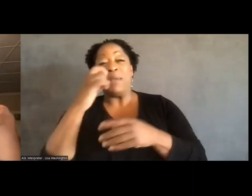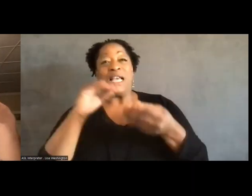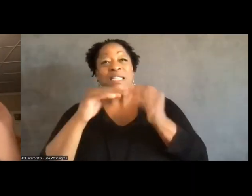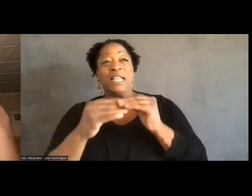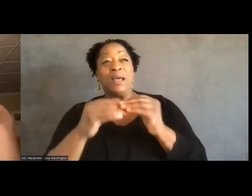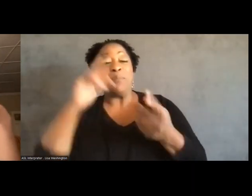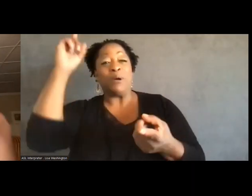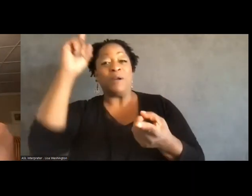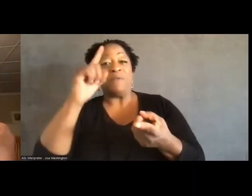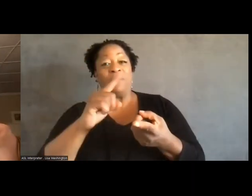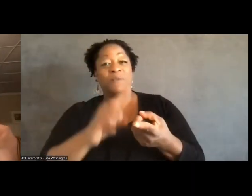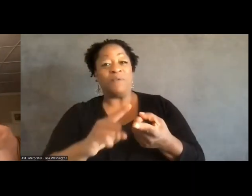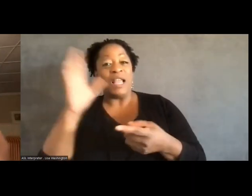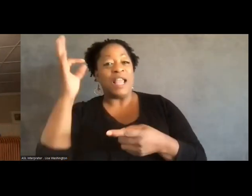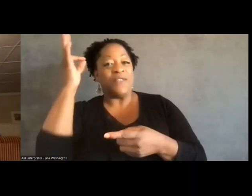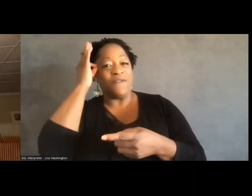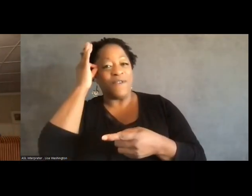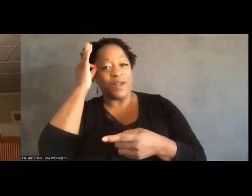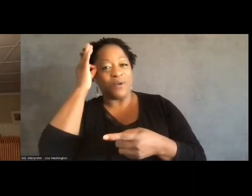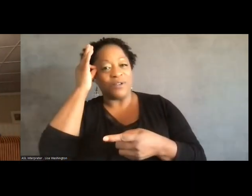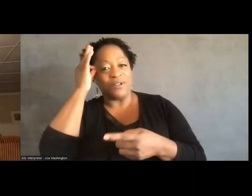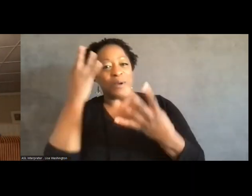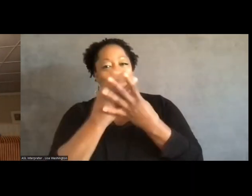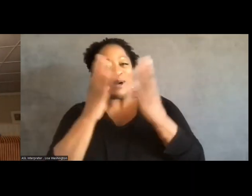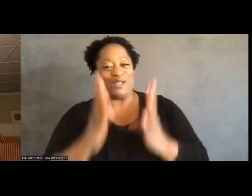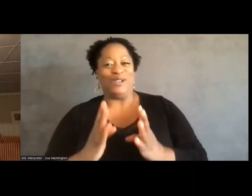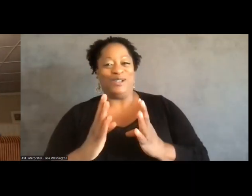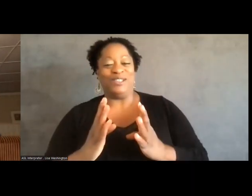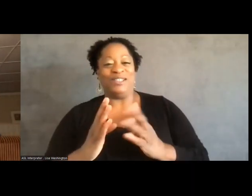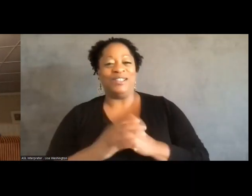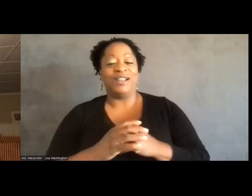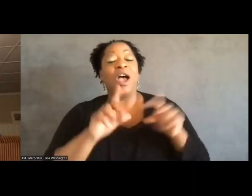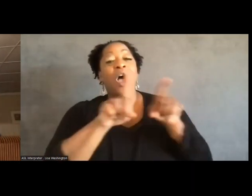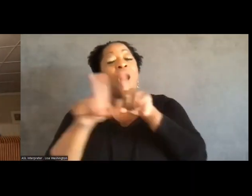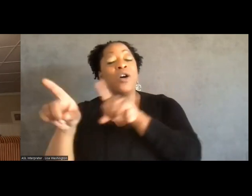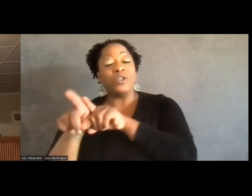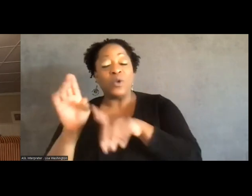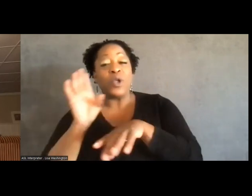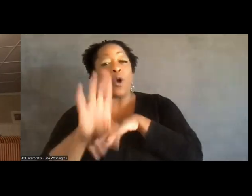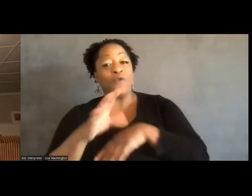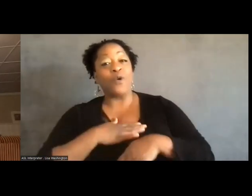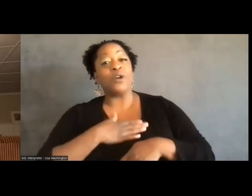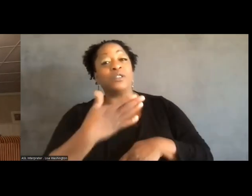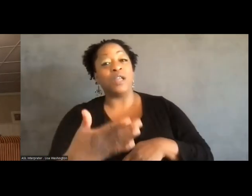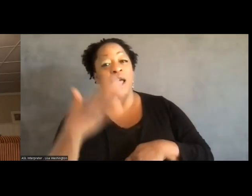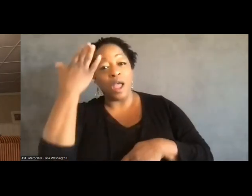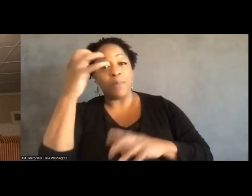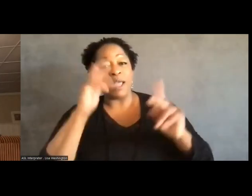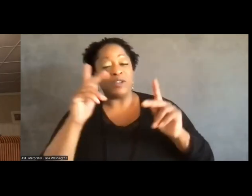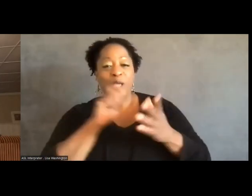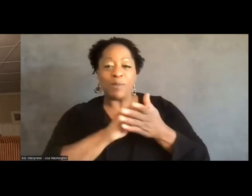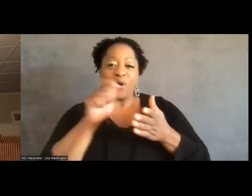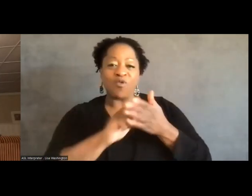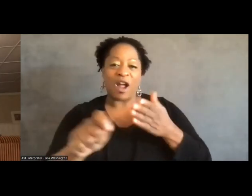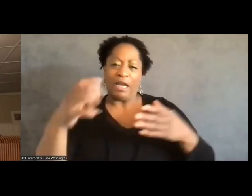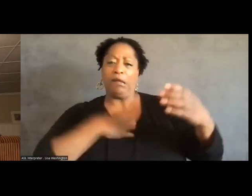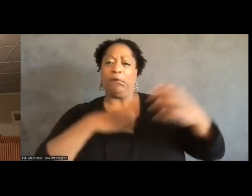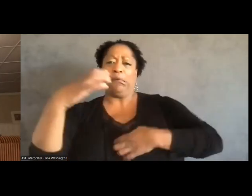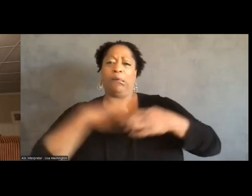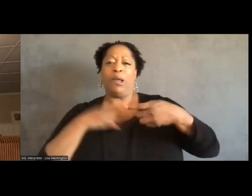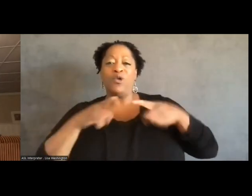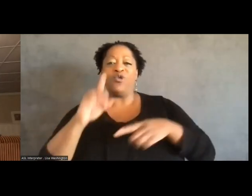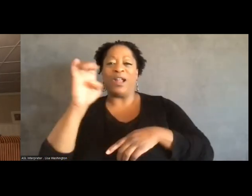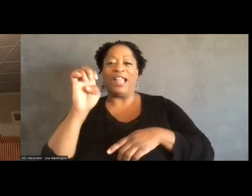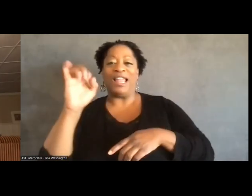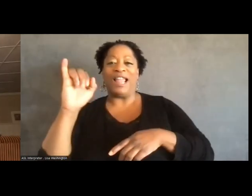of a decrease in the federal prison population. They were also forced to admit, because of people writing in during the EIS process,